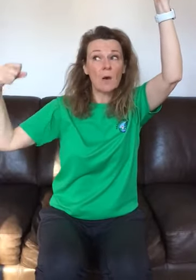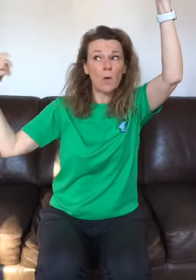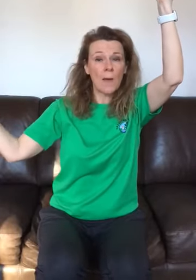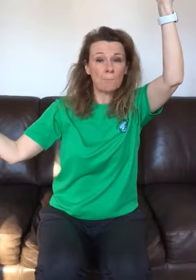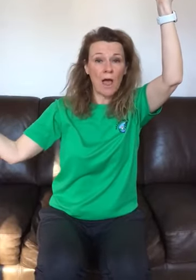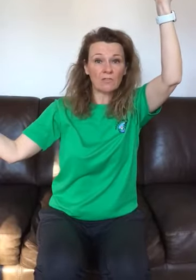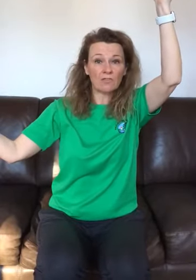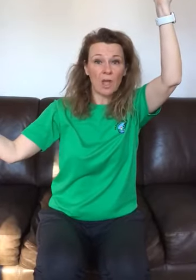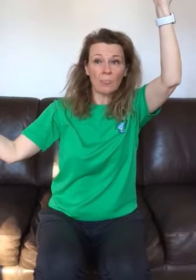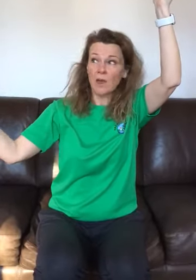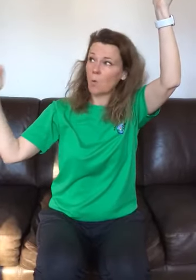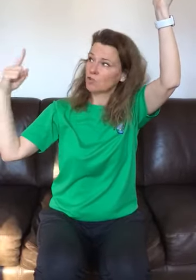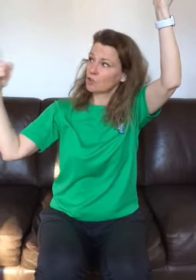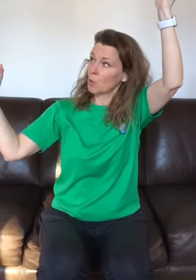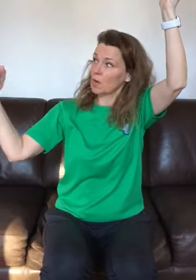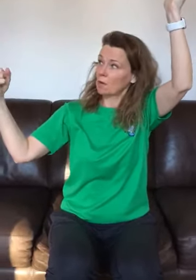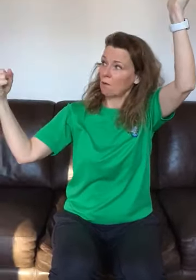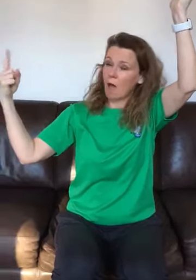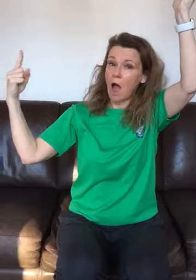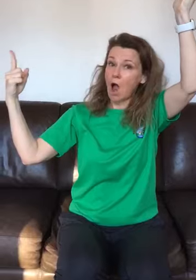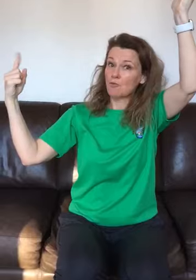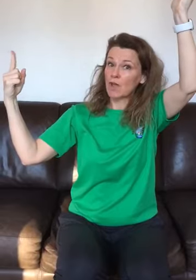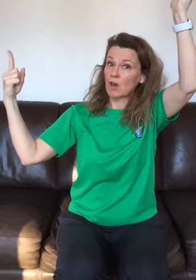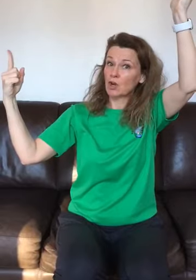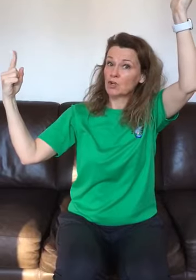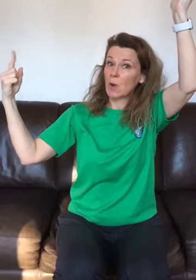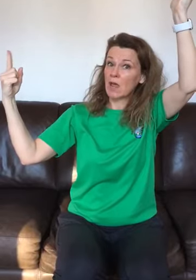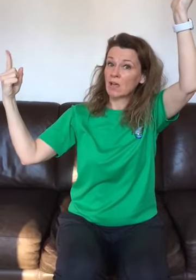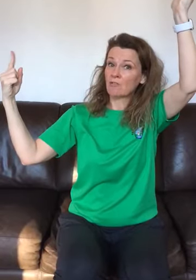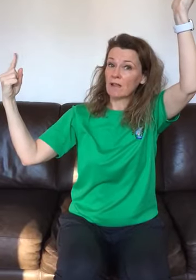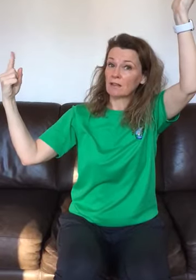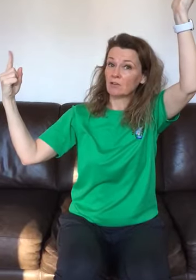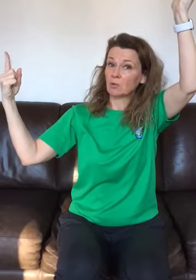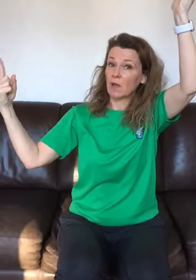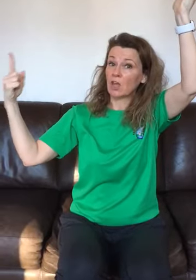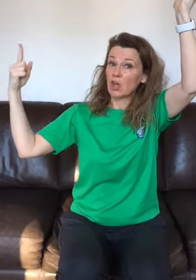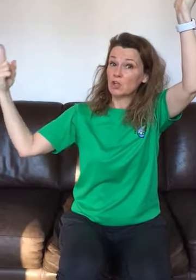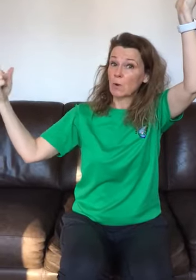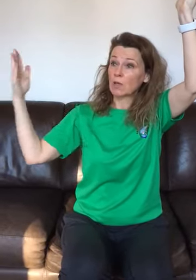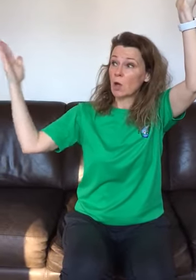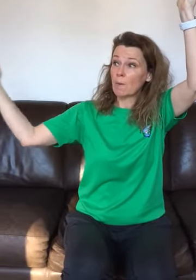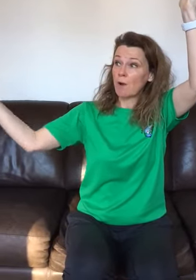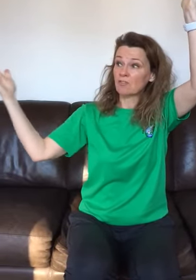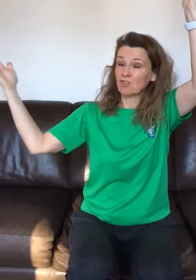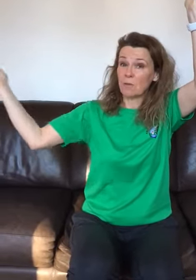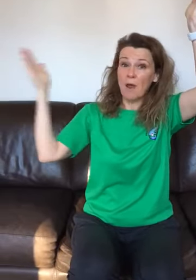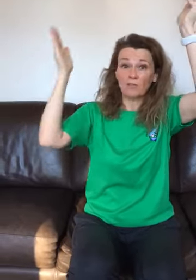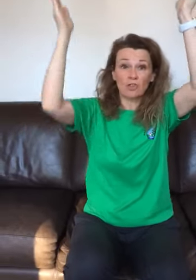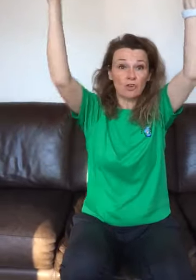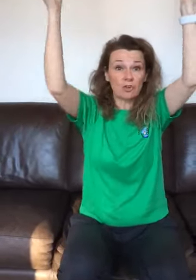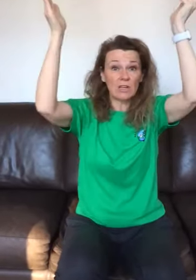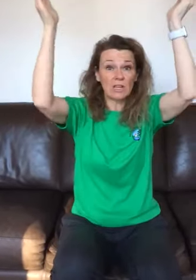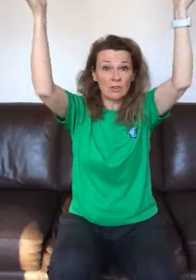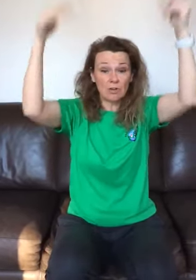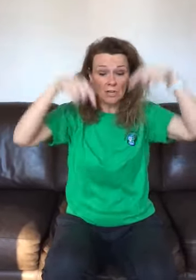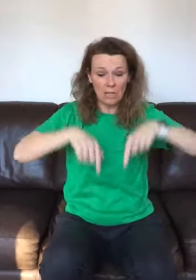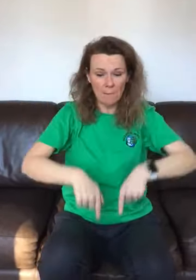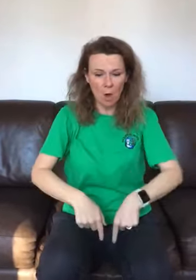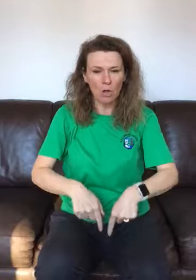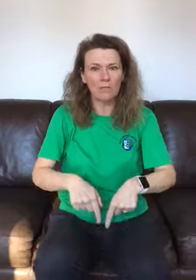on that branch there was a twig a rare twig rattling twig twig on the branch and the branch on the tree and the tree in the bog and